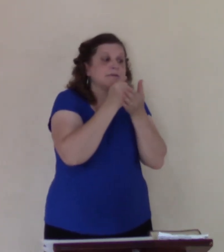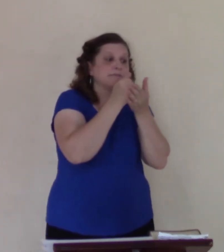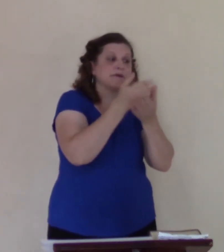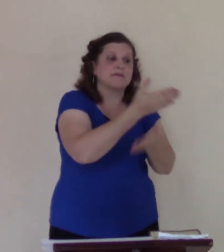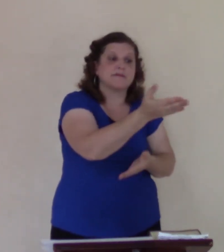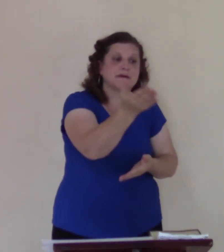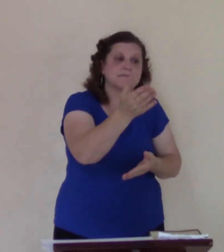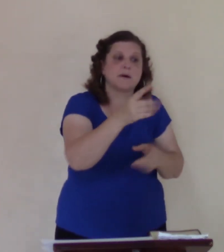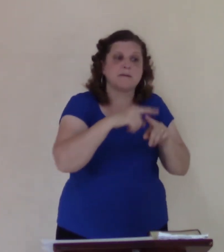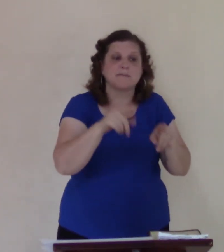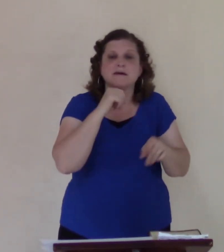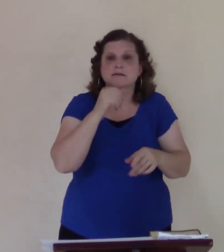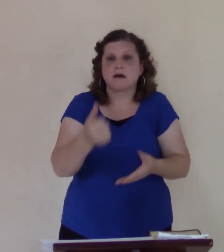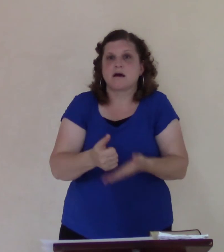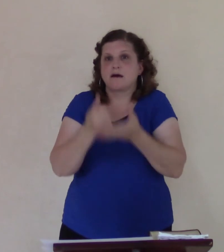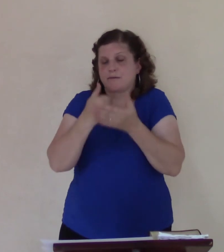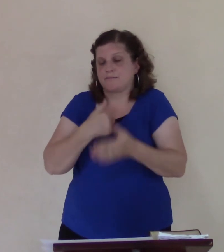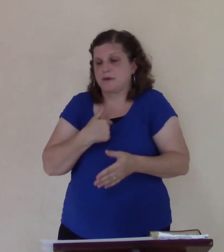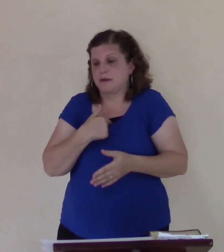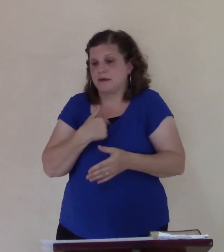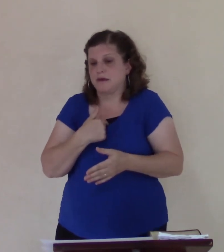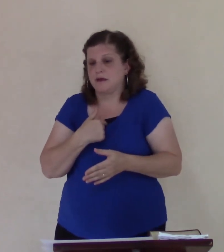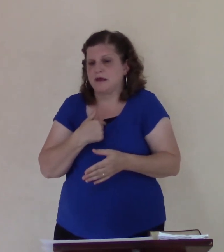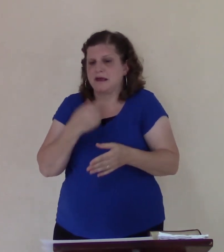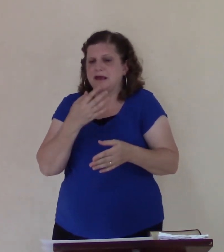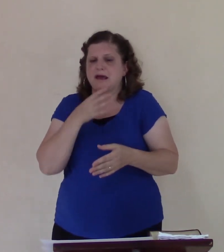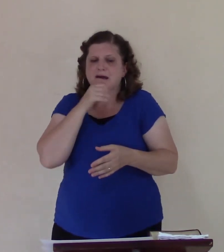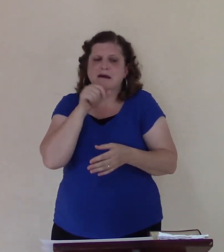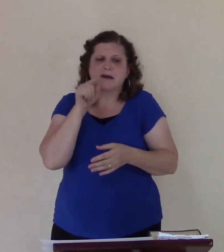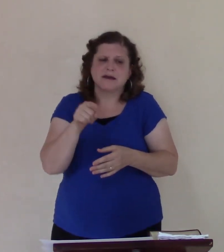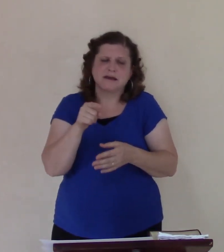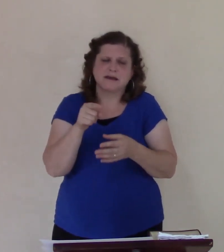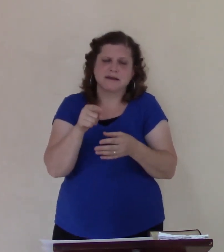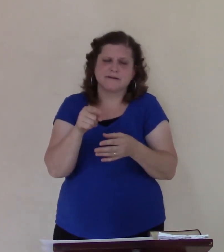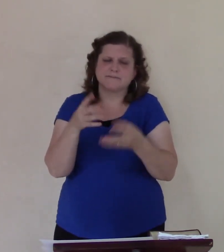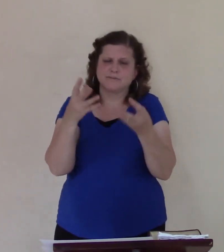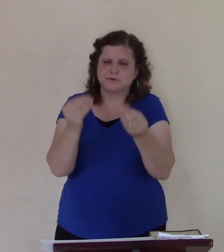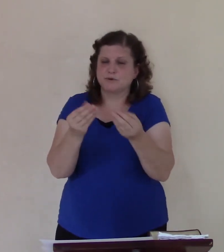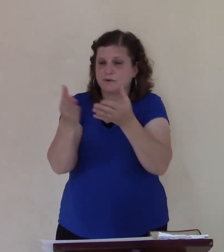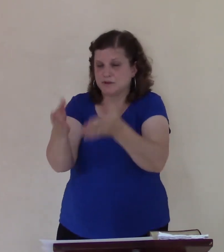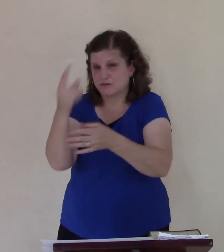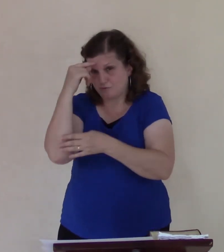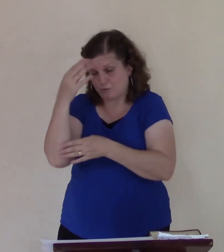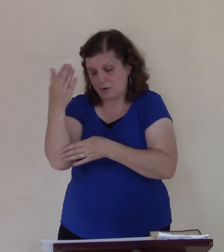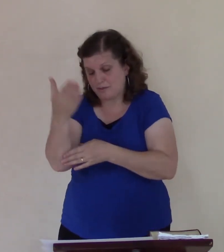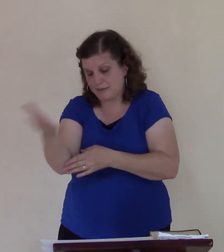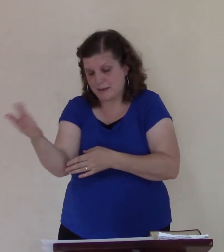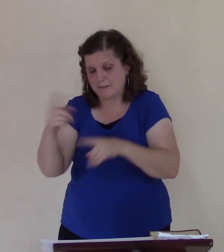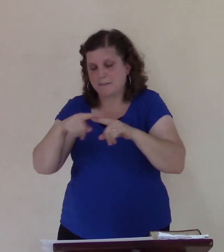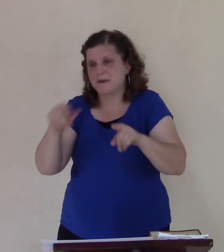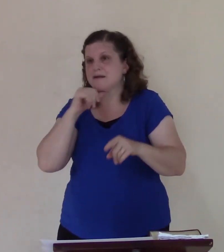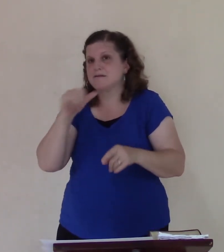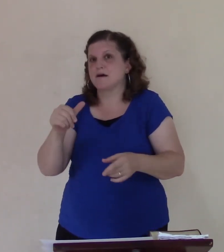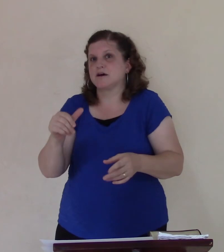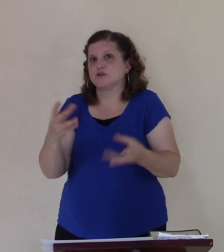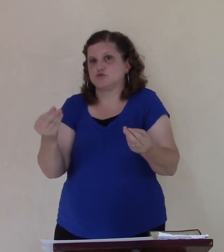other but it's doing this for them what about me that jealousy that self pity that self righteousness